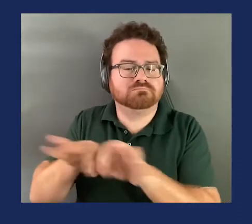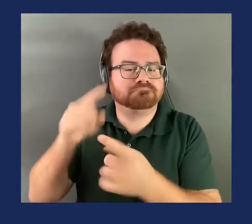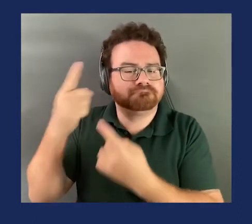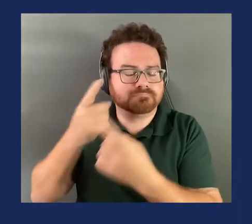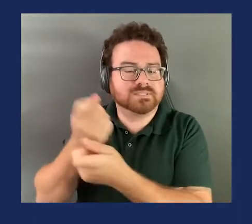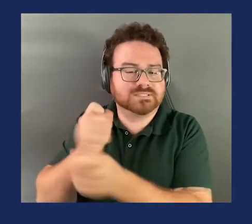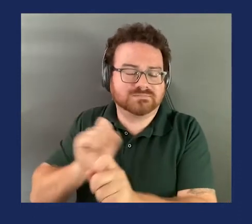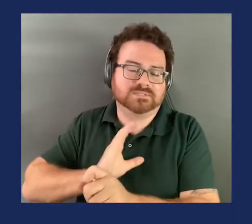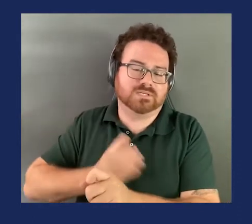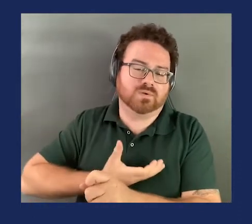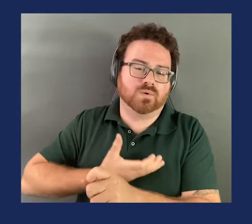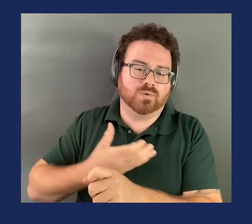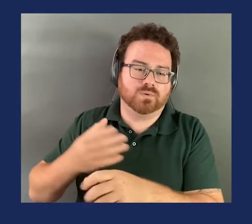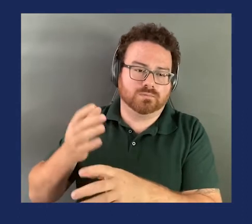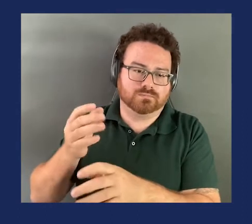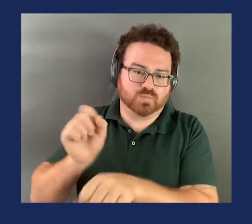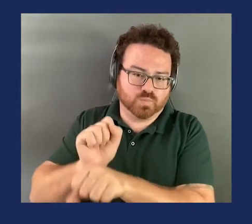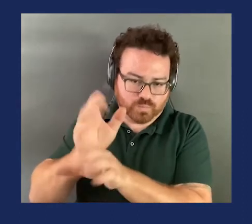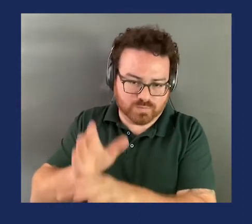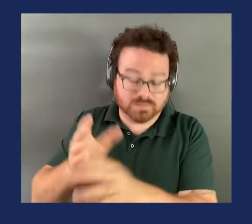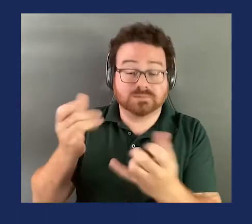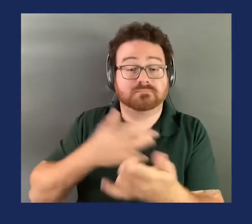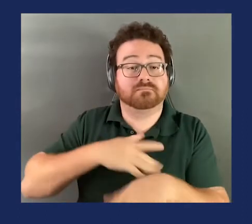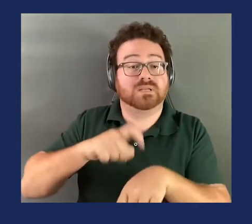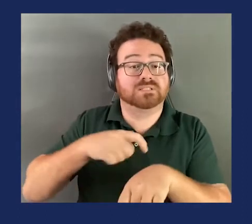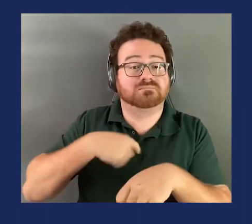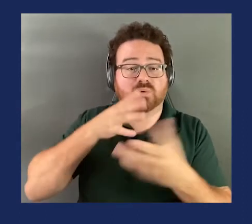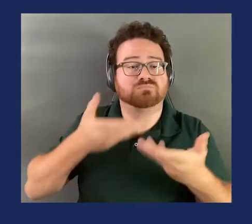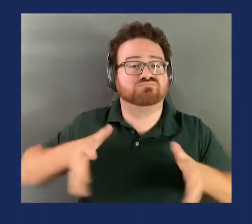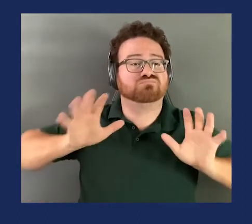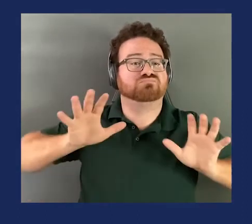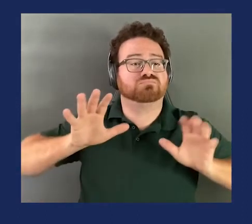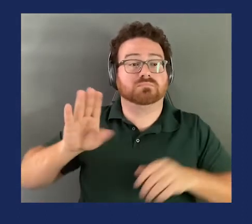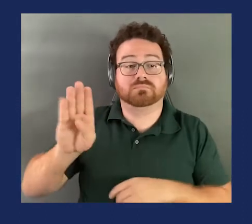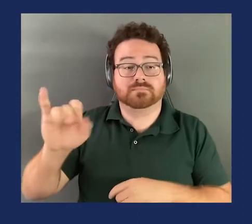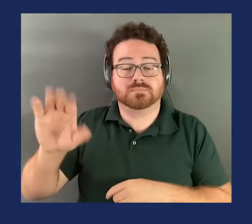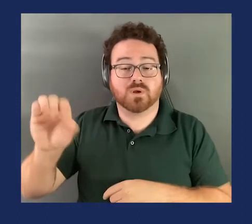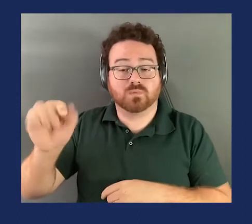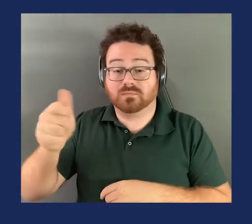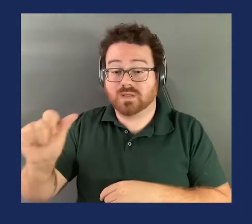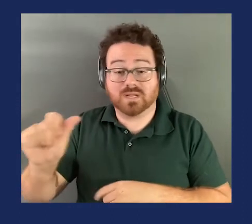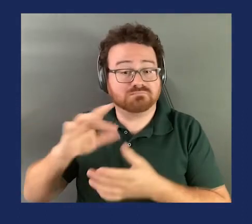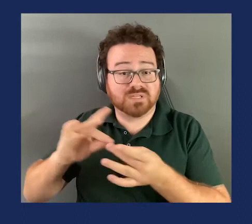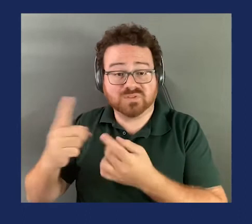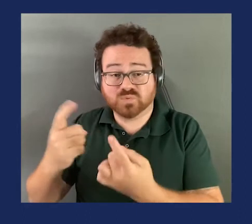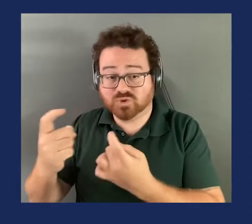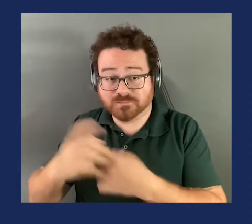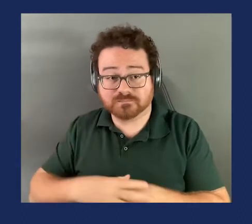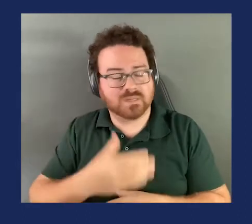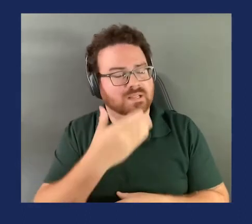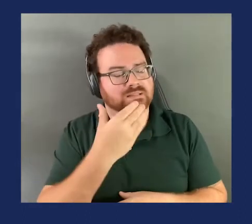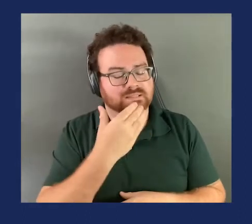remainder of my time. Turning to Commissioner Bialco, did you have any questions or comments? Thank you, Chair Onsarek.